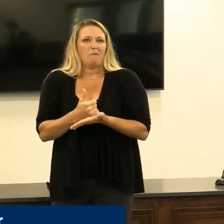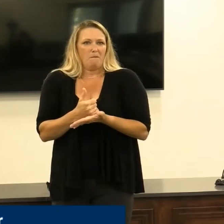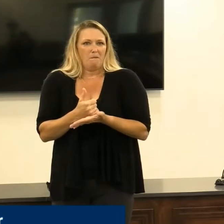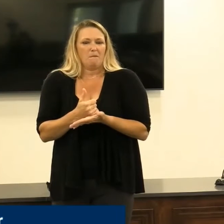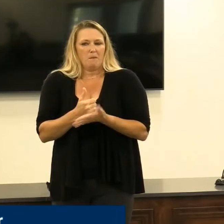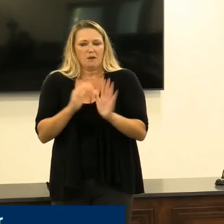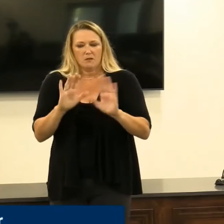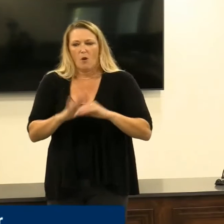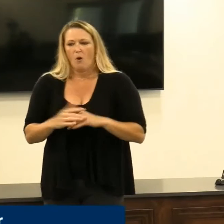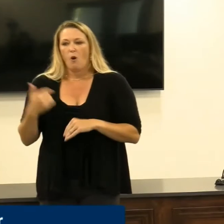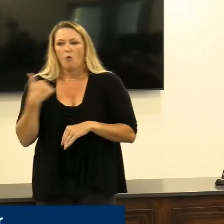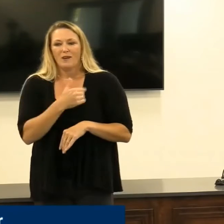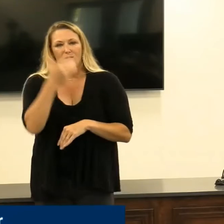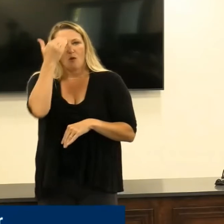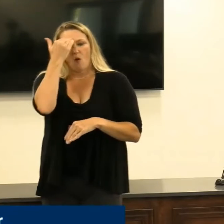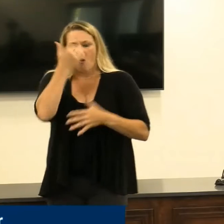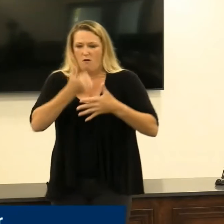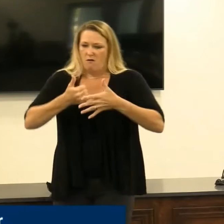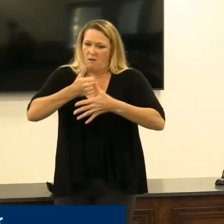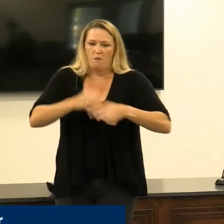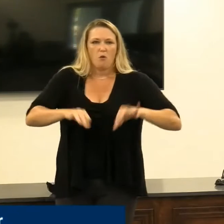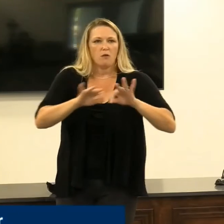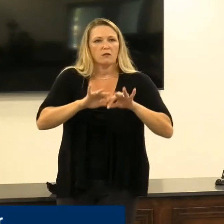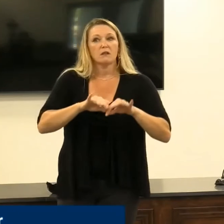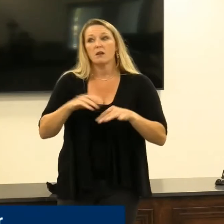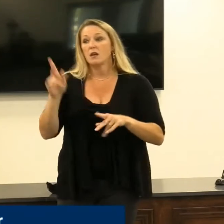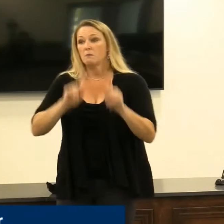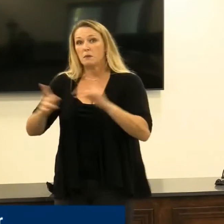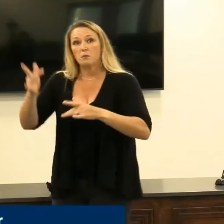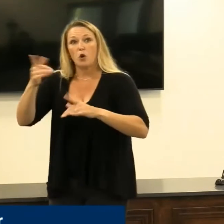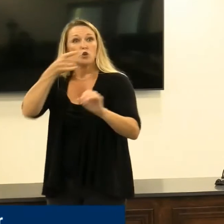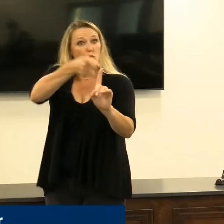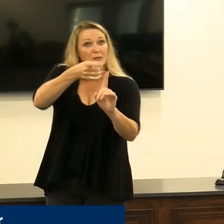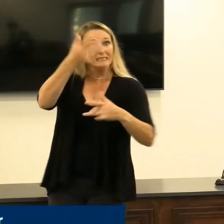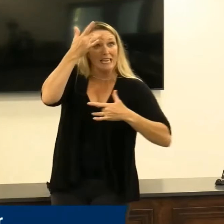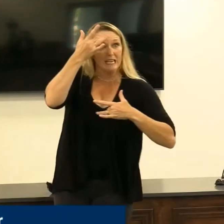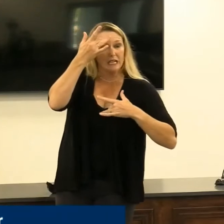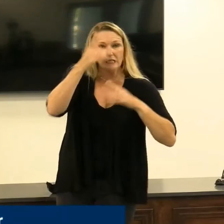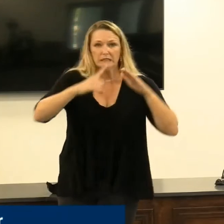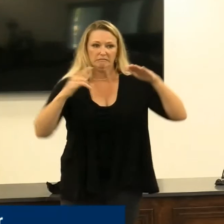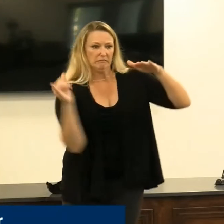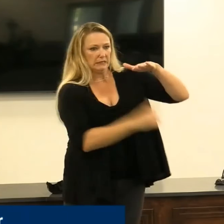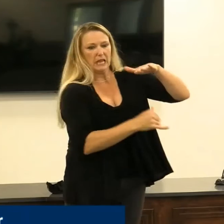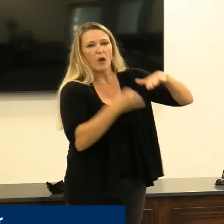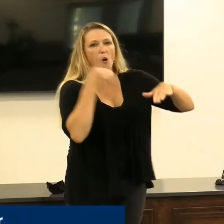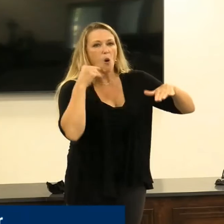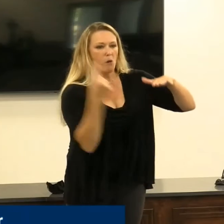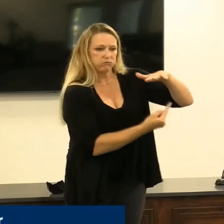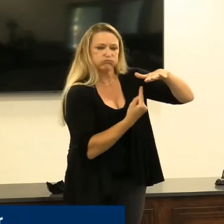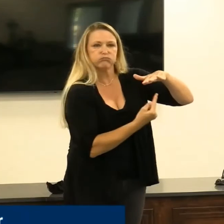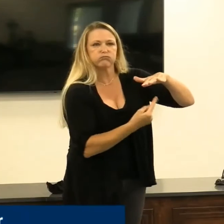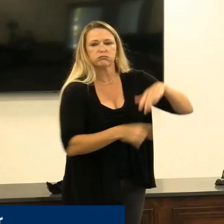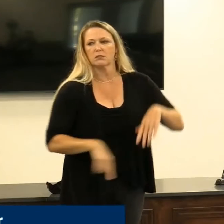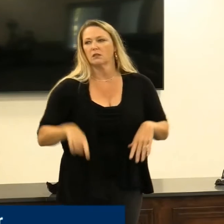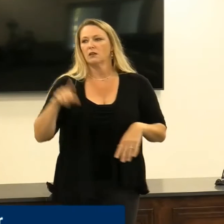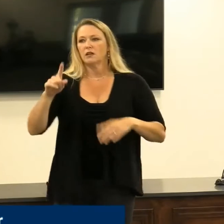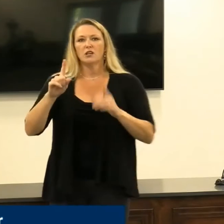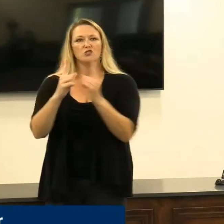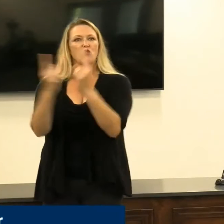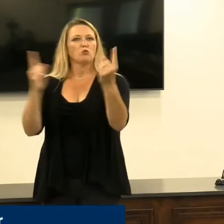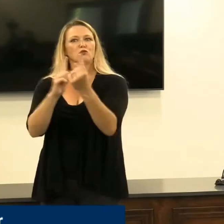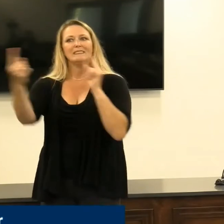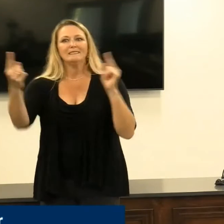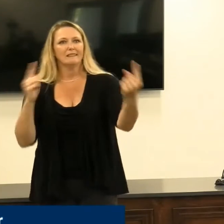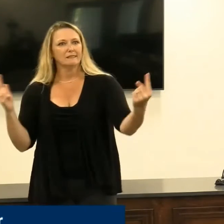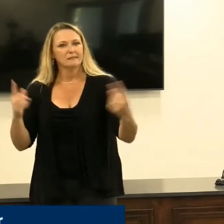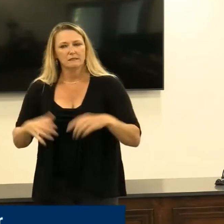away from people when you're sick is important. We know that social distancing is important. We know that masking is important and works, and we'd like to